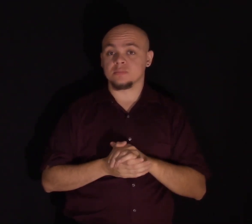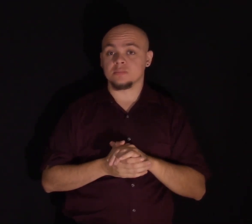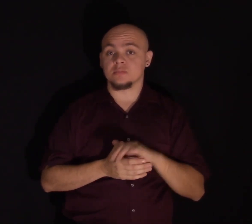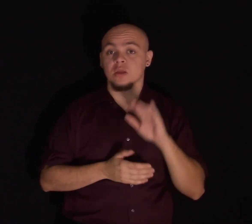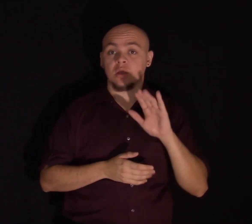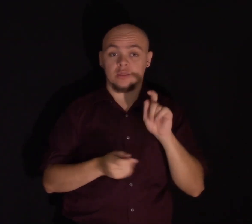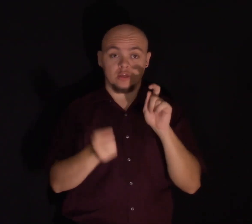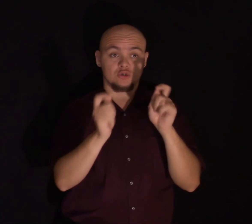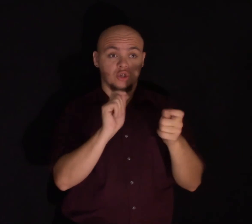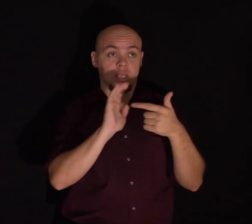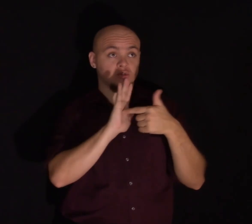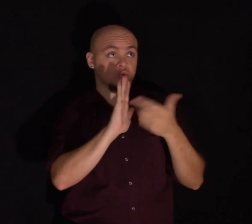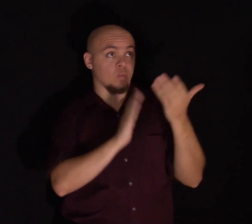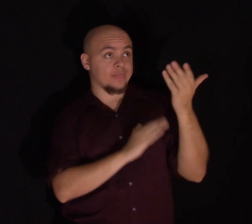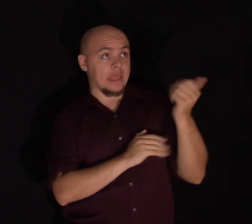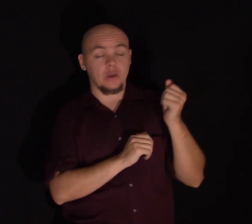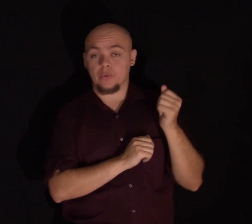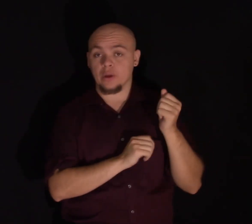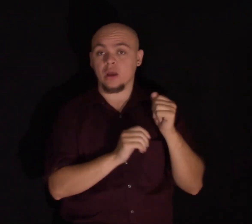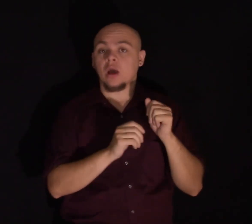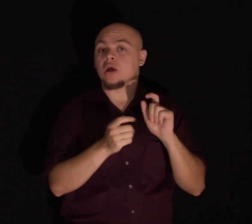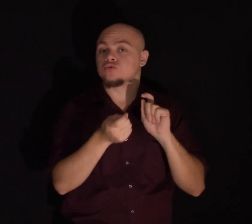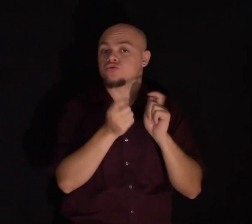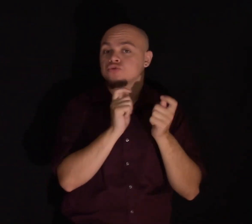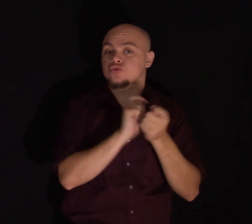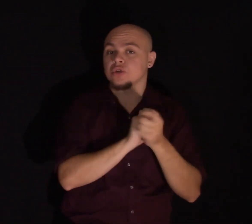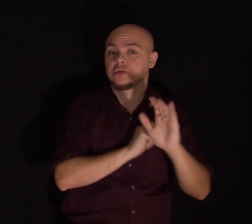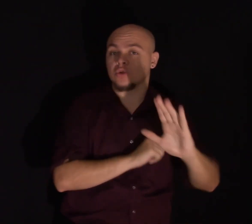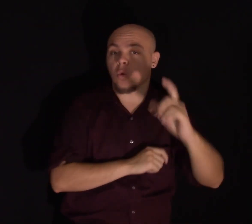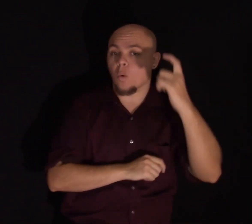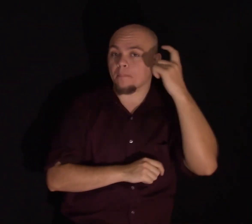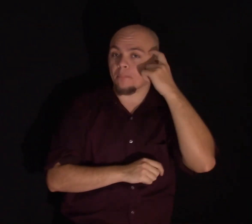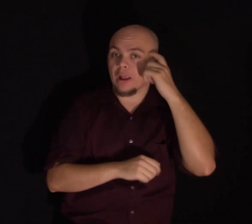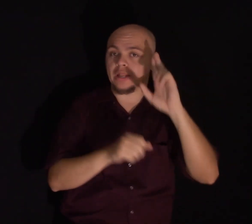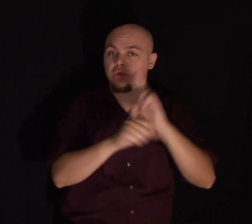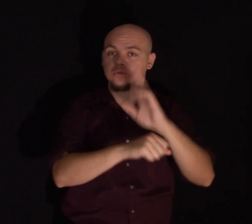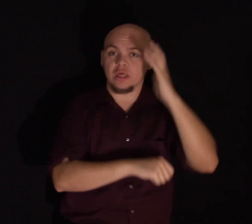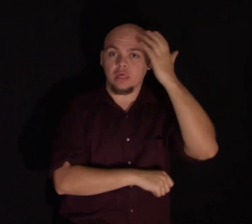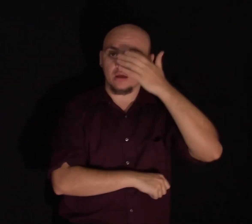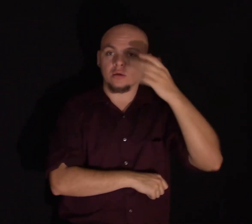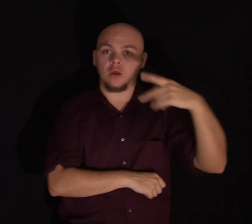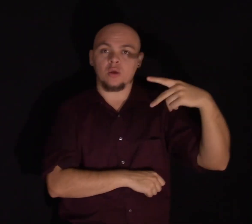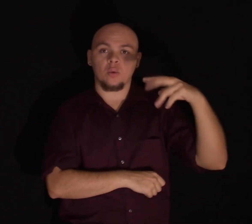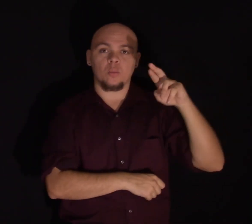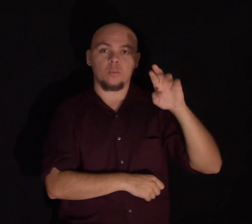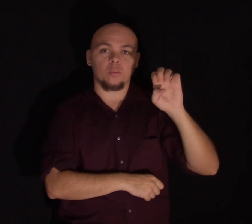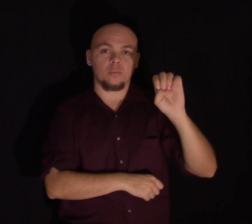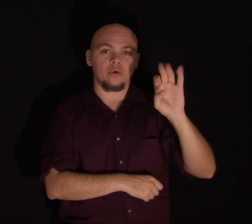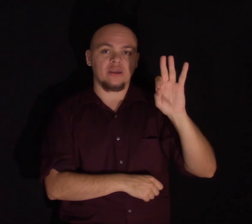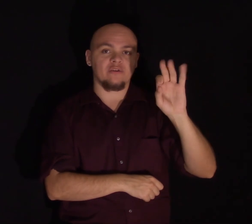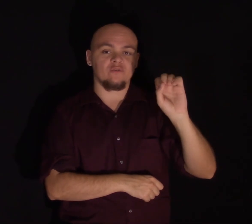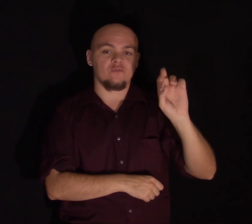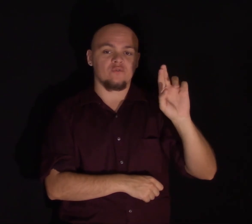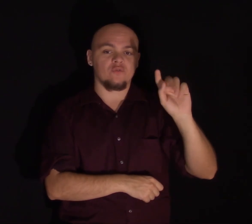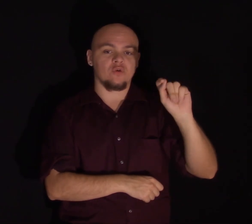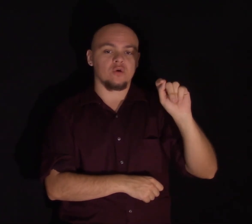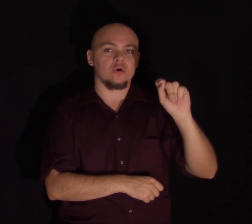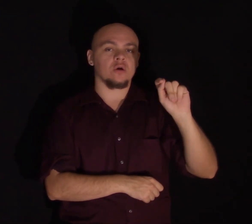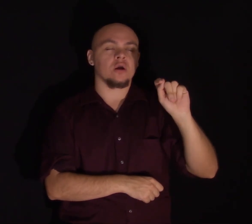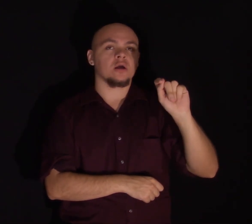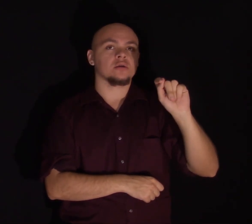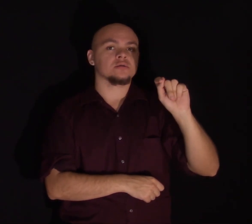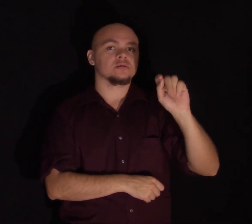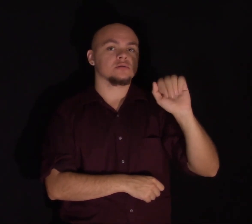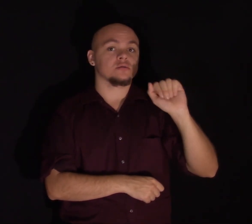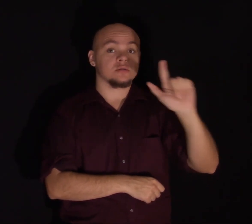displayed here are changes in a circuit that involve the prefrontal cortex and the ventral striatum, a circuit very